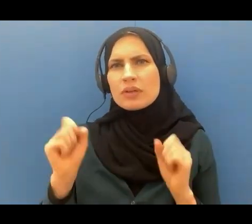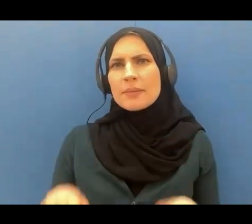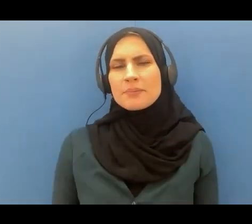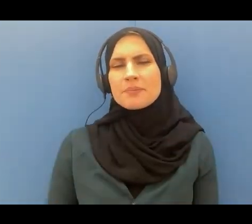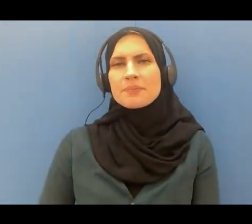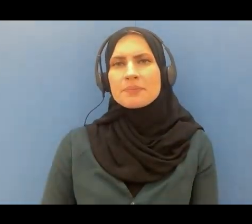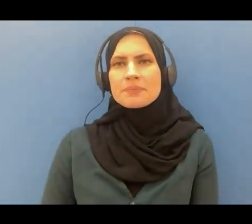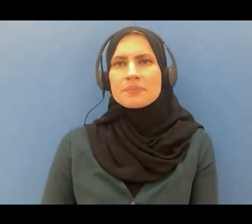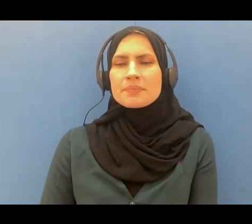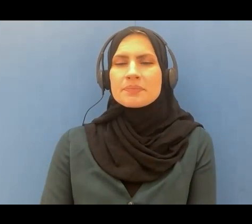any